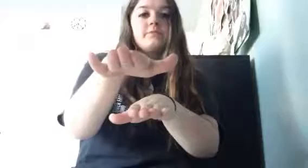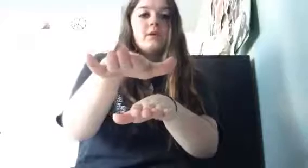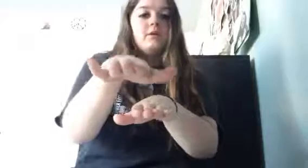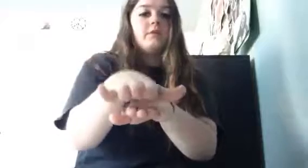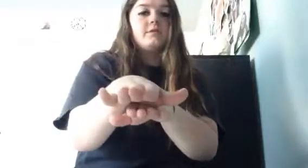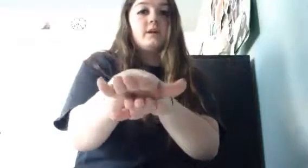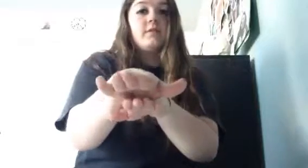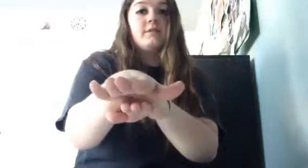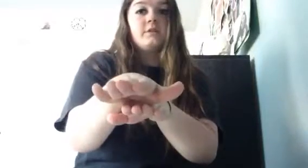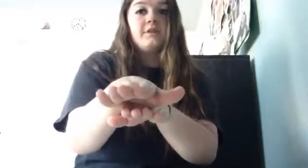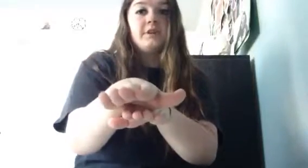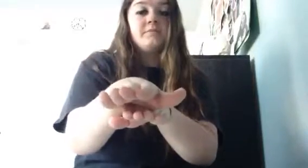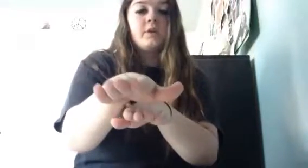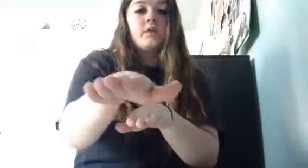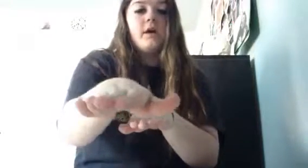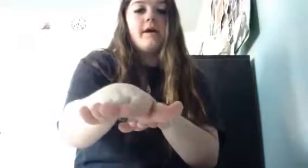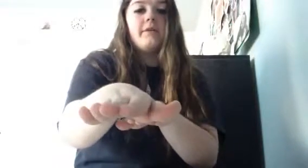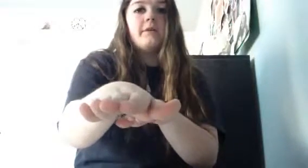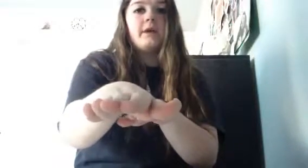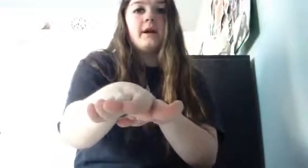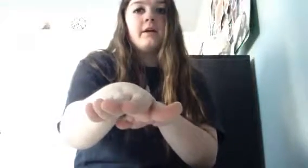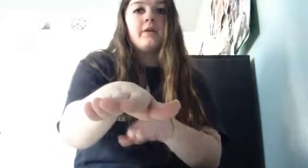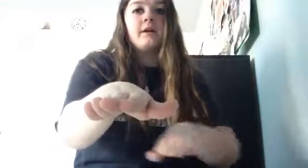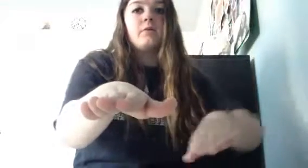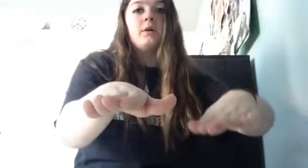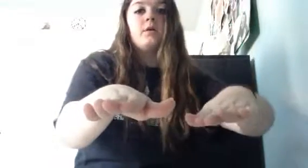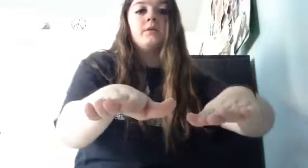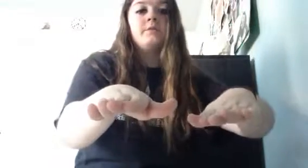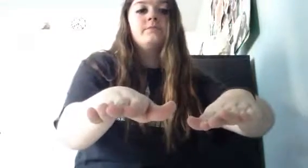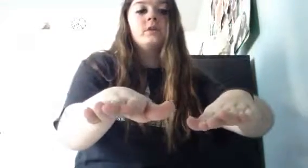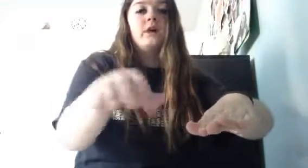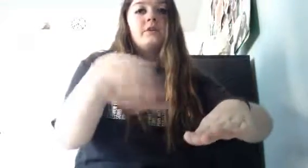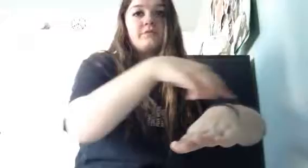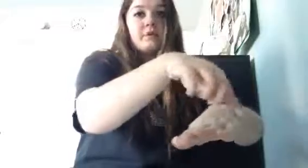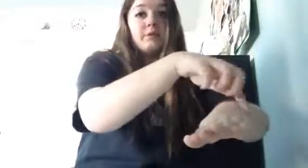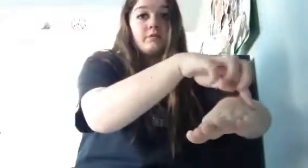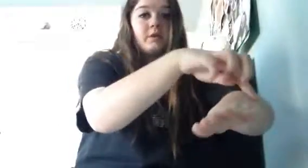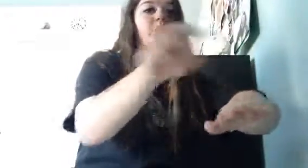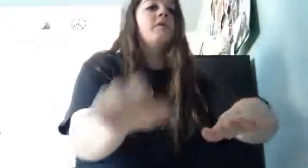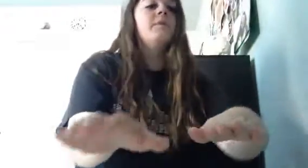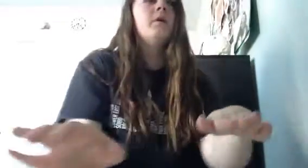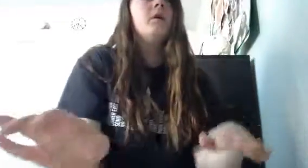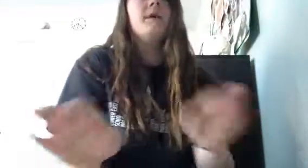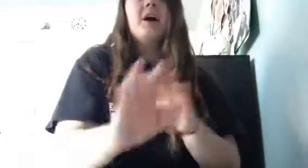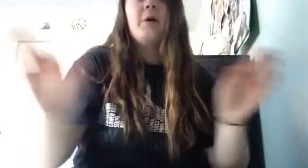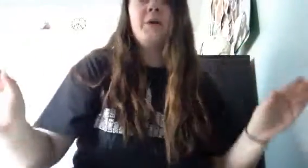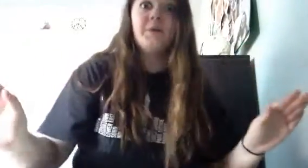and there was like a left turn lane and they were like right here like he went over and then his friend went over like with him like who